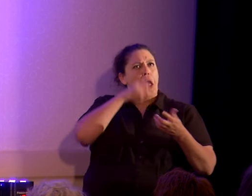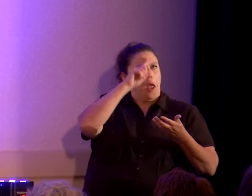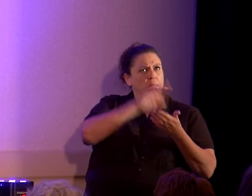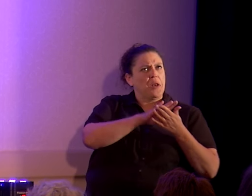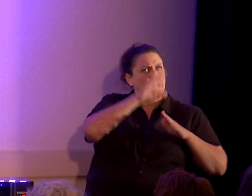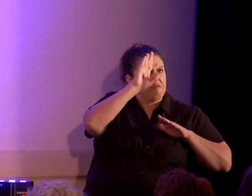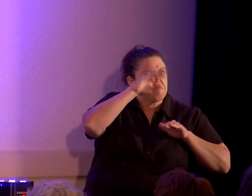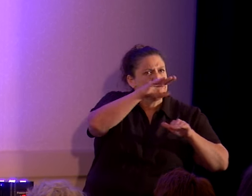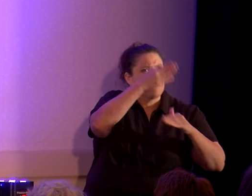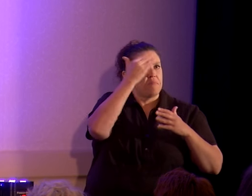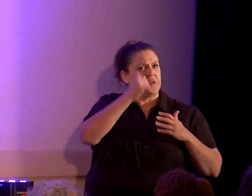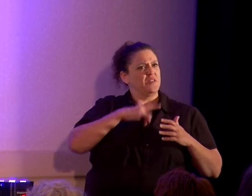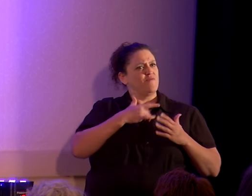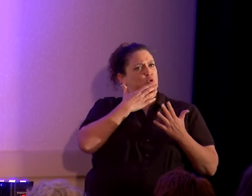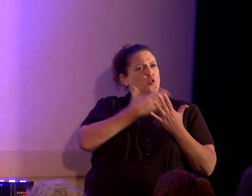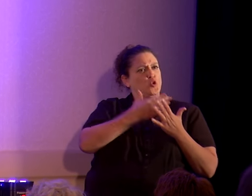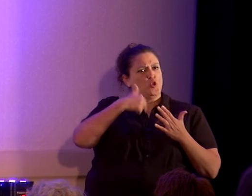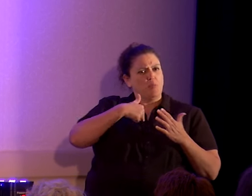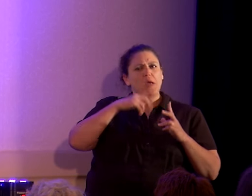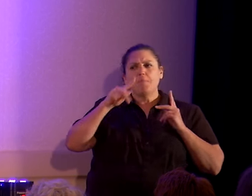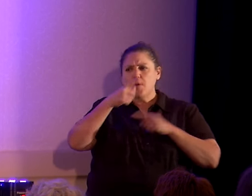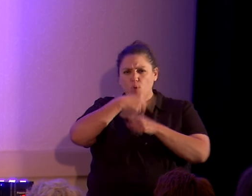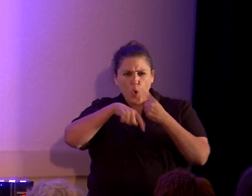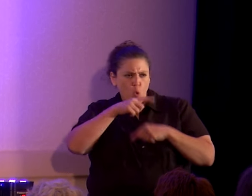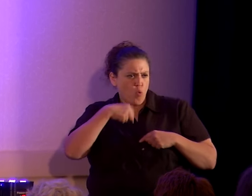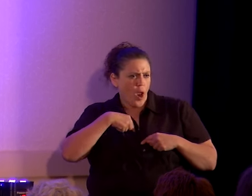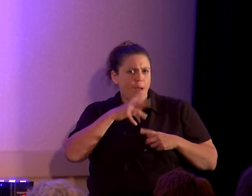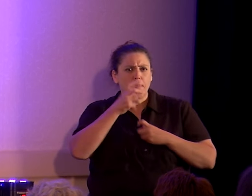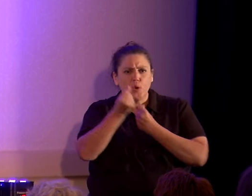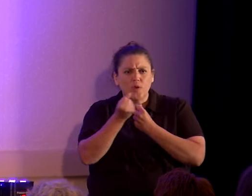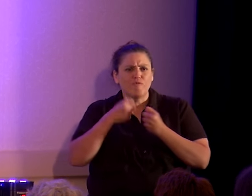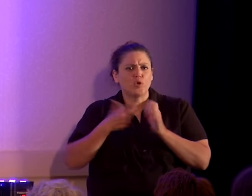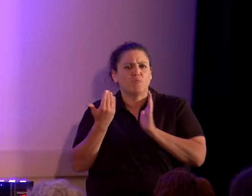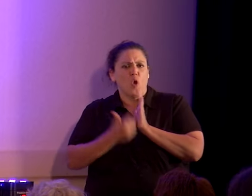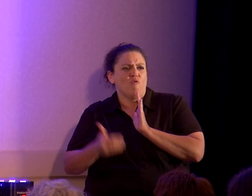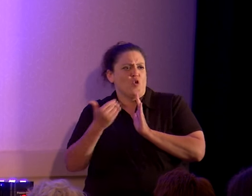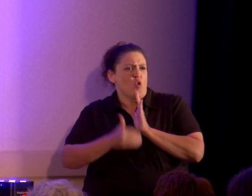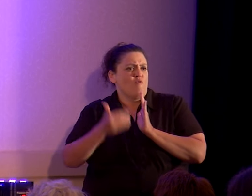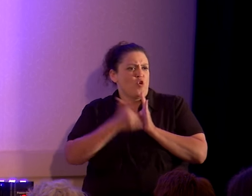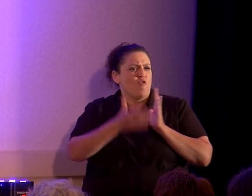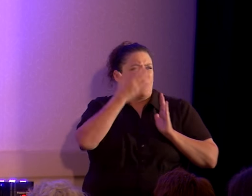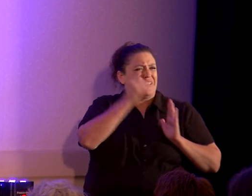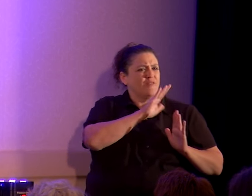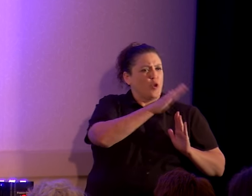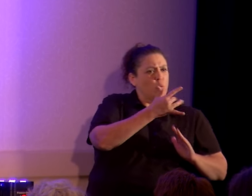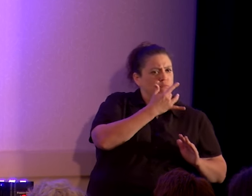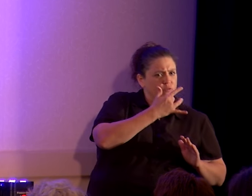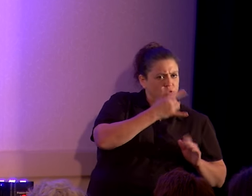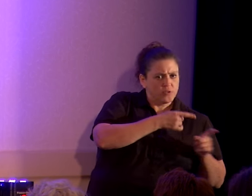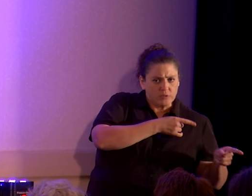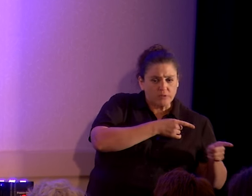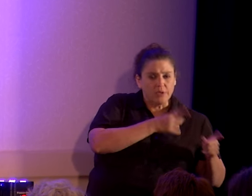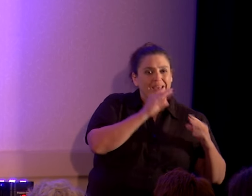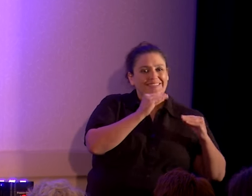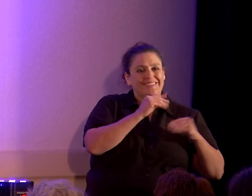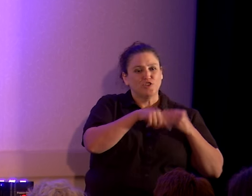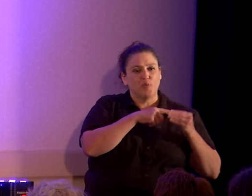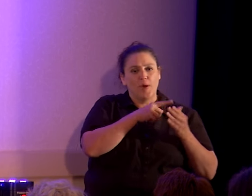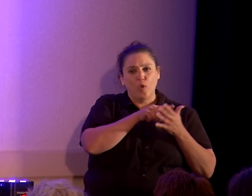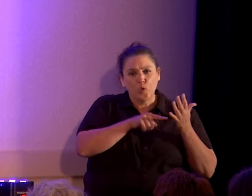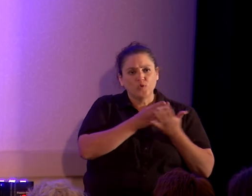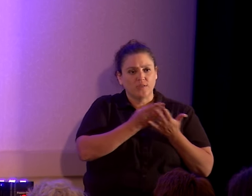the people who surround them. And it's been reinforced over and over by these cognitive biases that we have and teaching them about that.